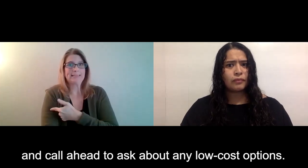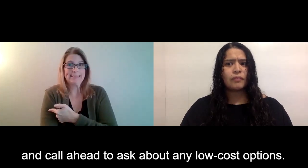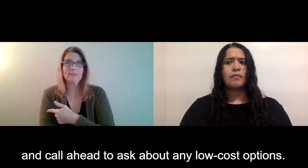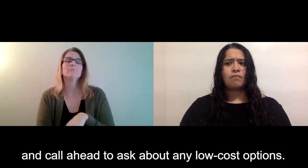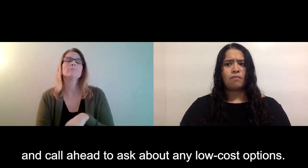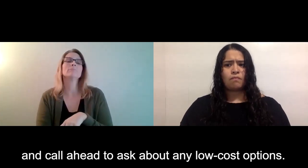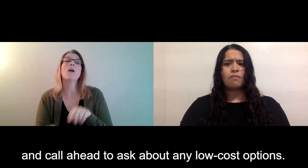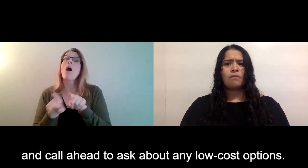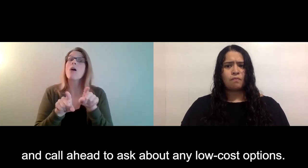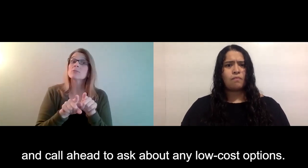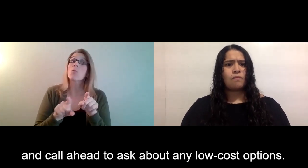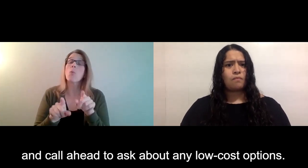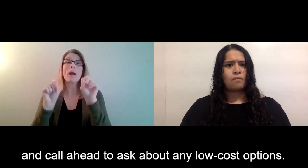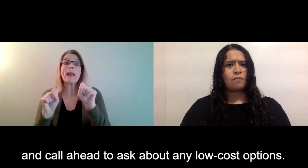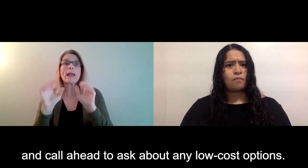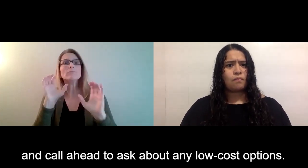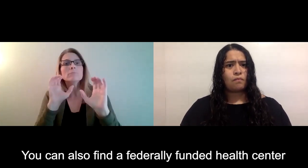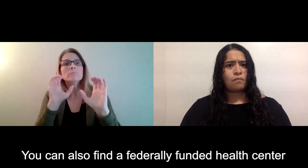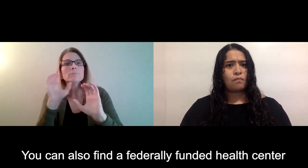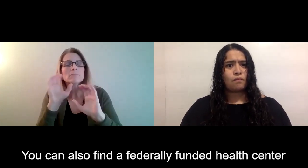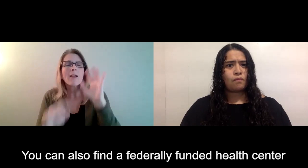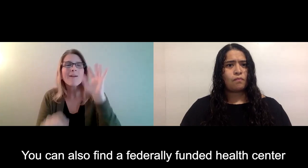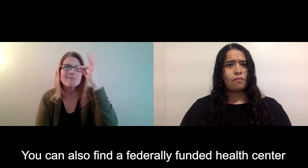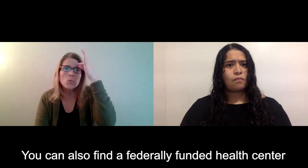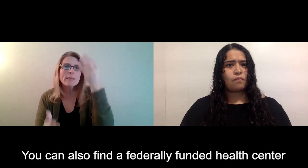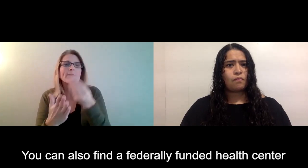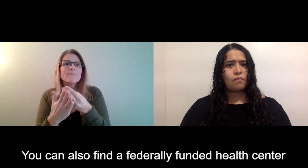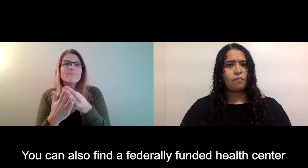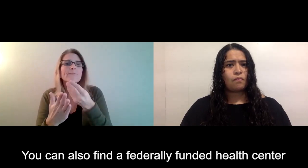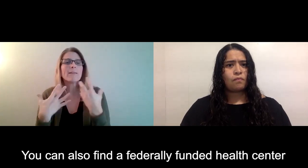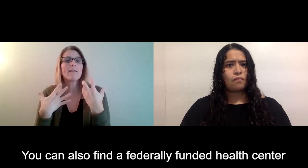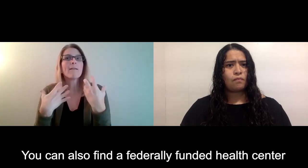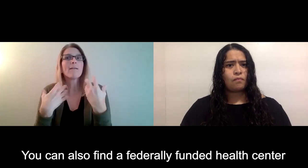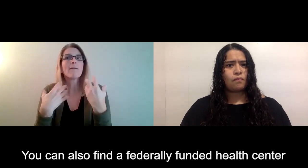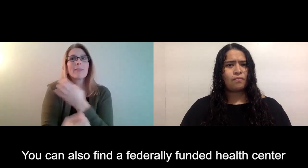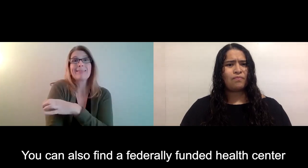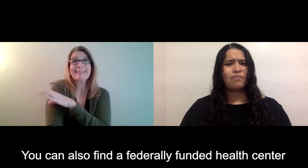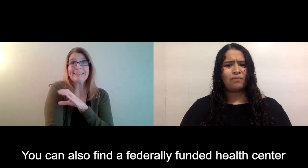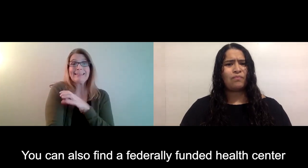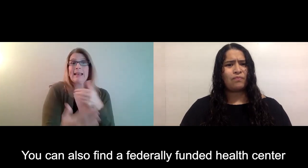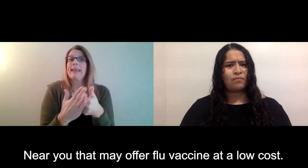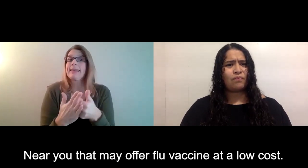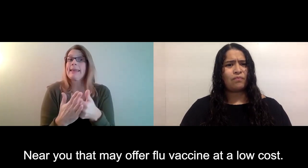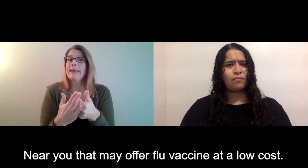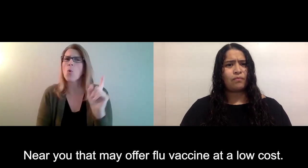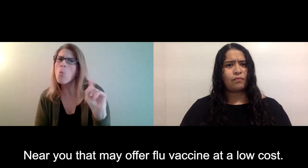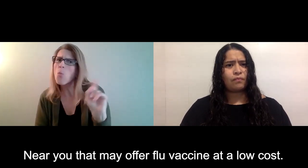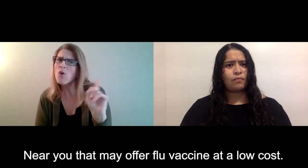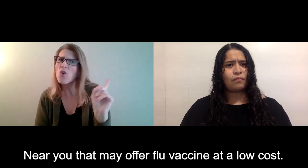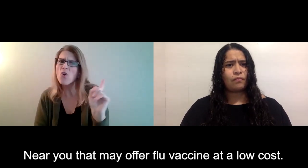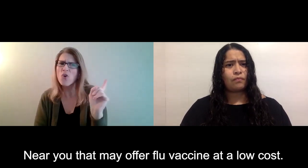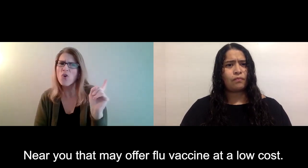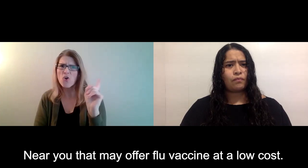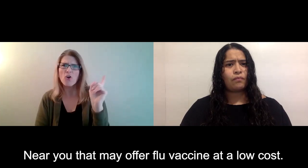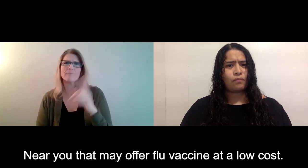ask about any low-cost options. You can also find a federally funded health center near